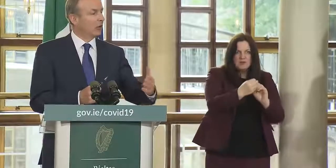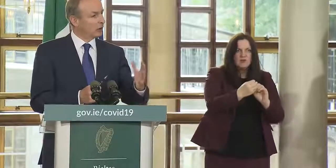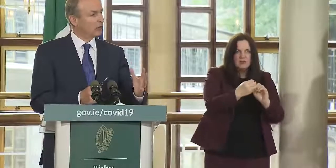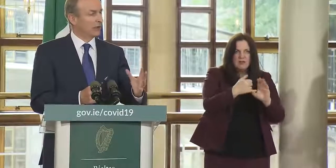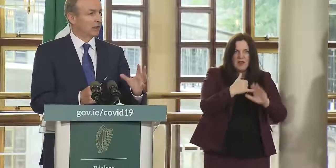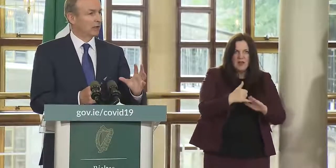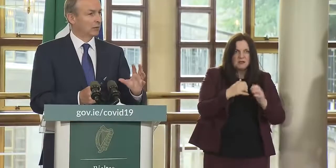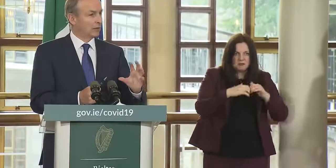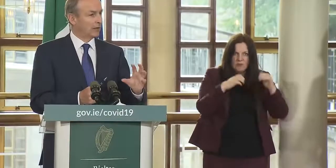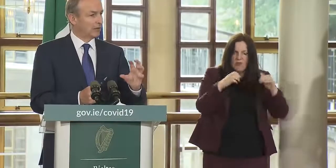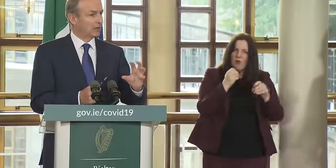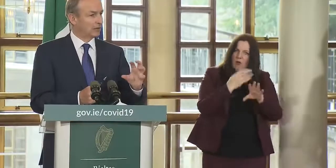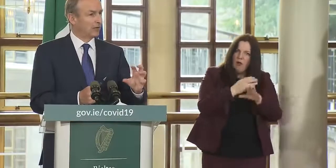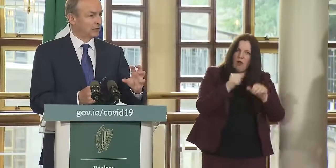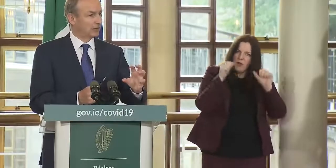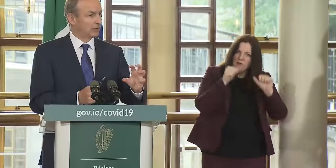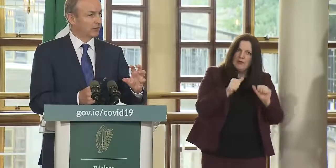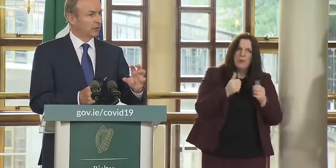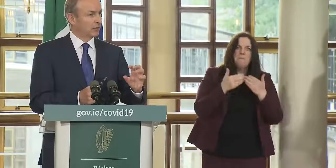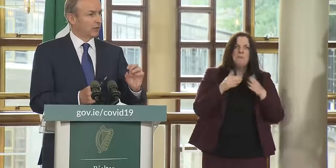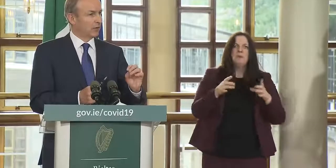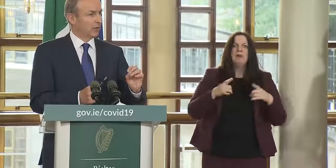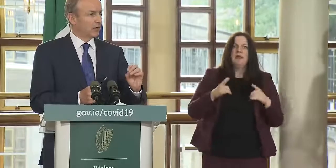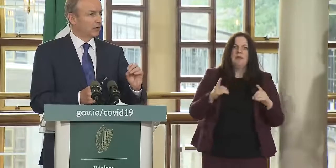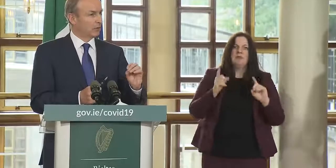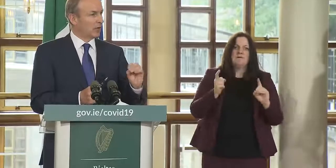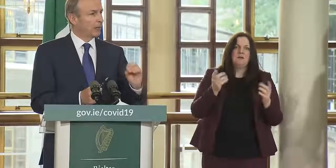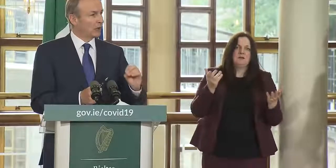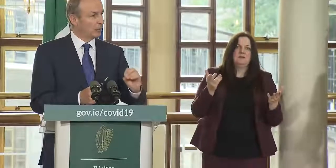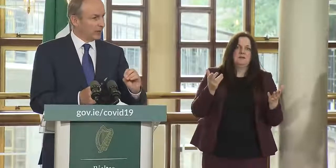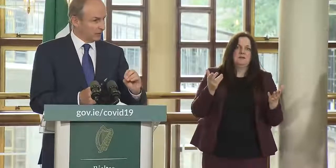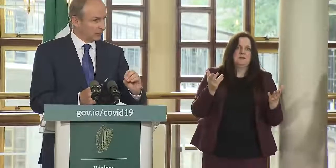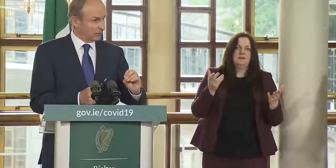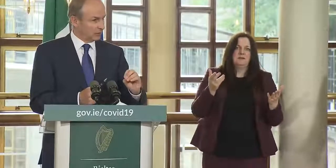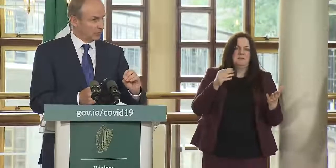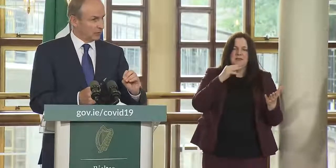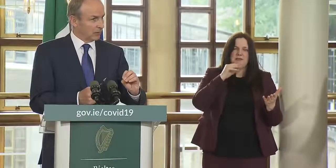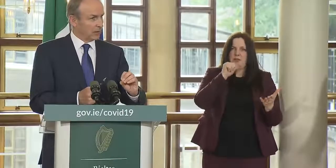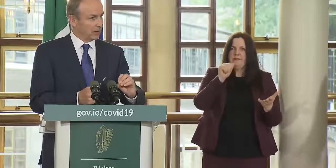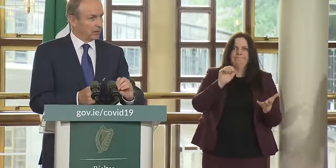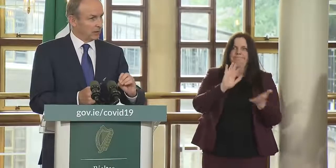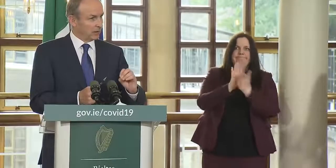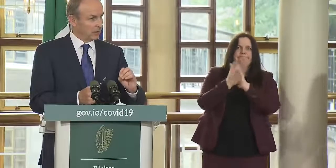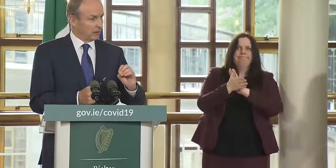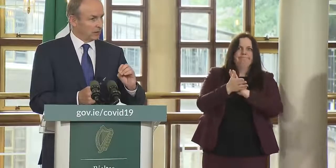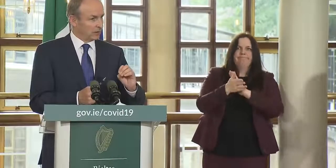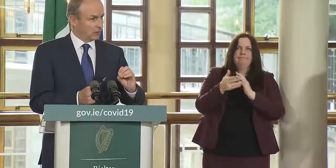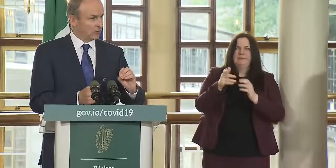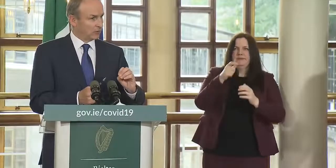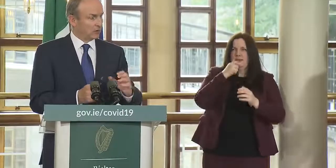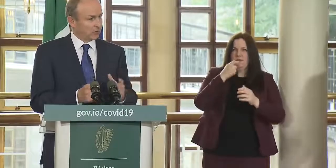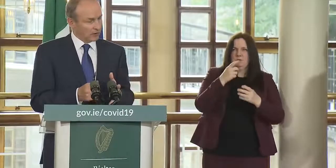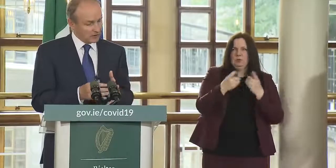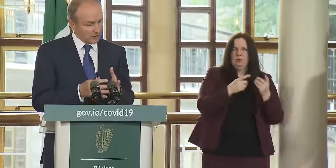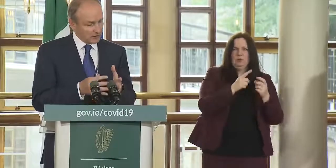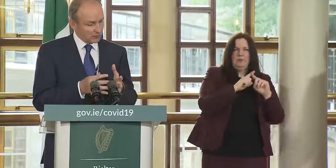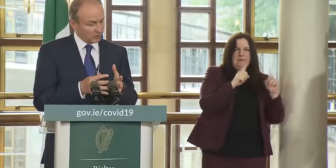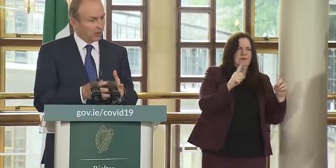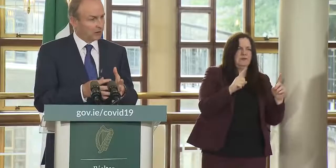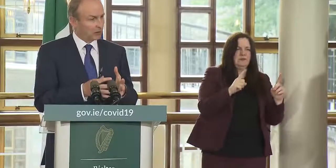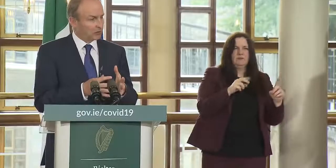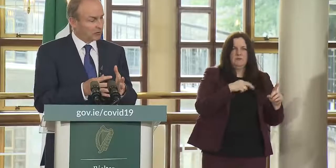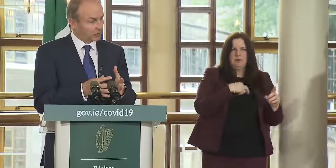oil all agreeing that public health advice uh would not be undermined um in in in terms of the